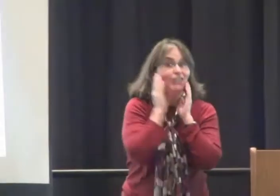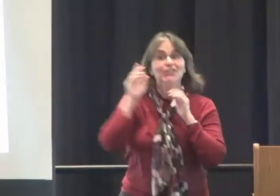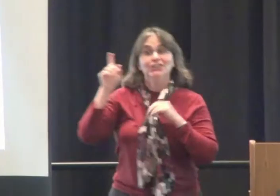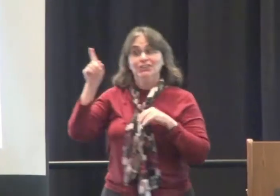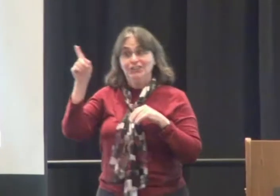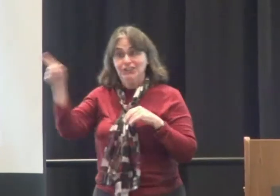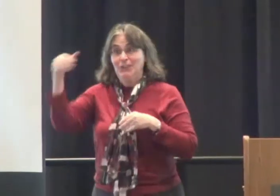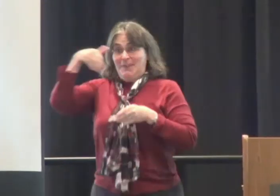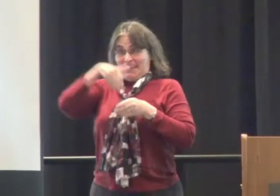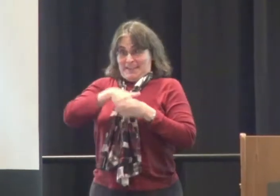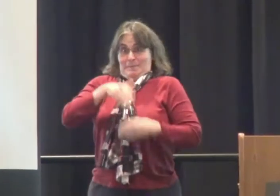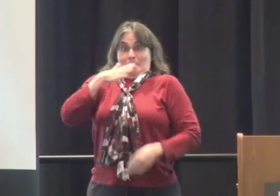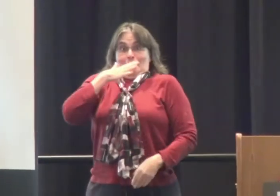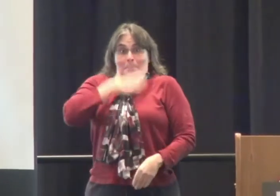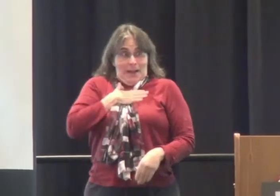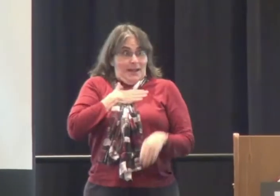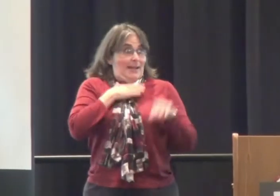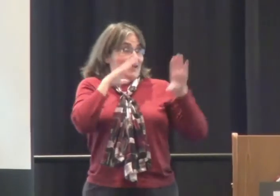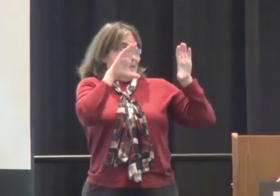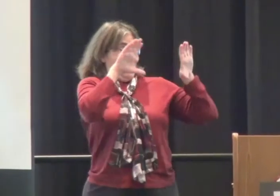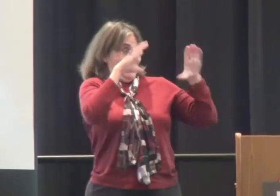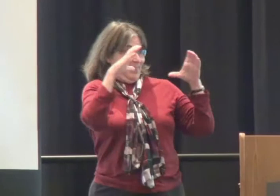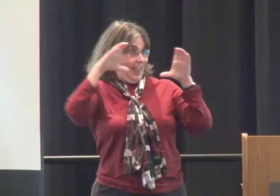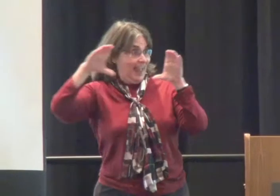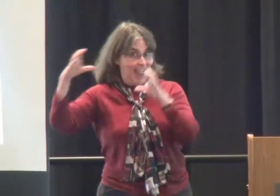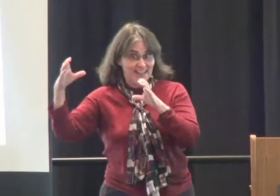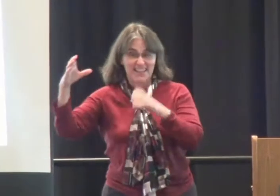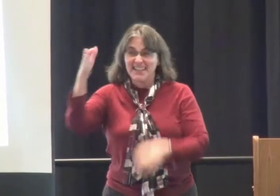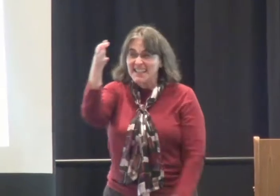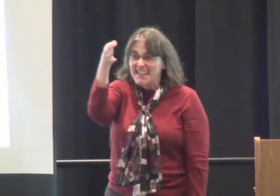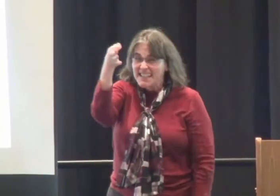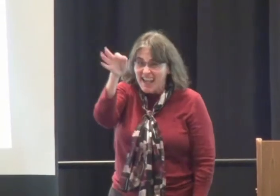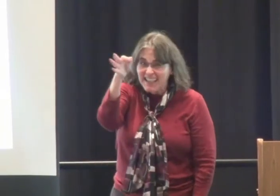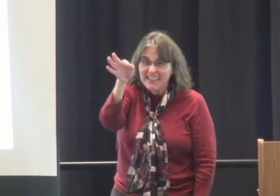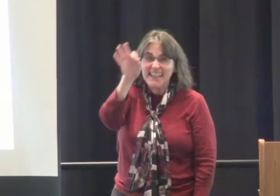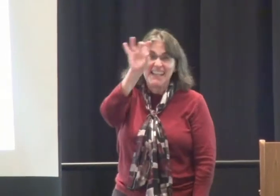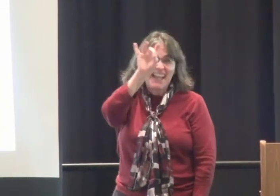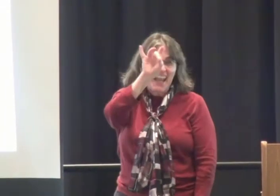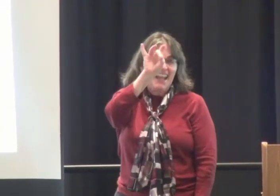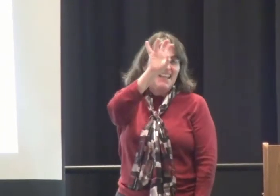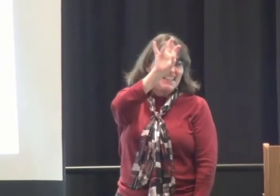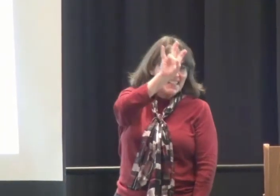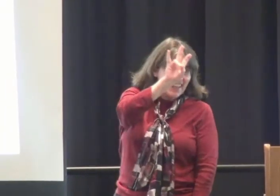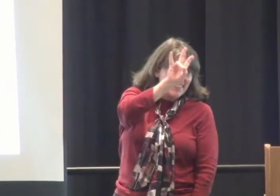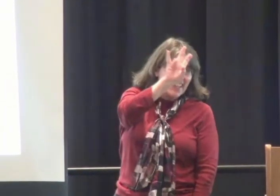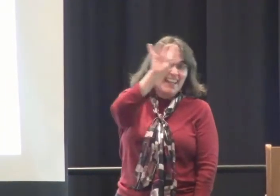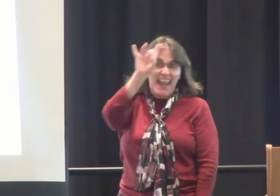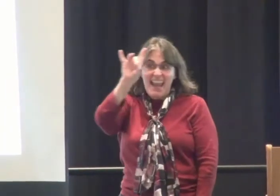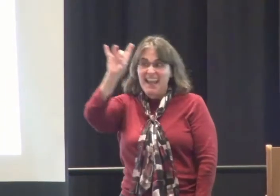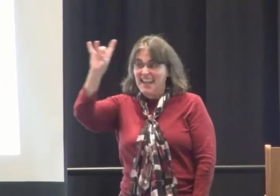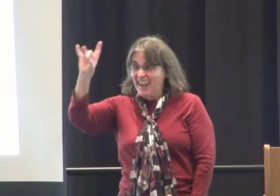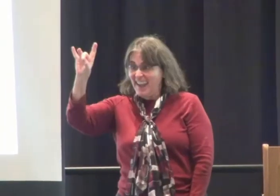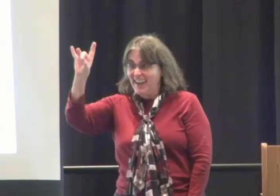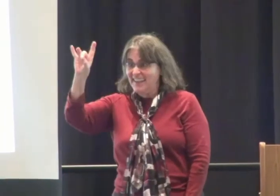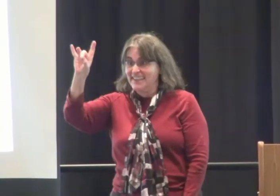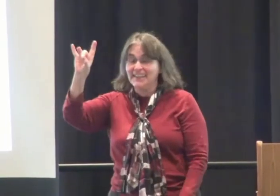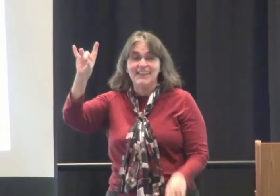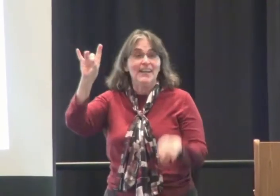at CSUN, it's truly shocking. She was in my classes back in 1987 and